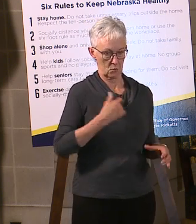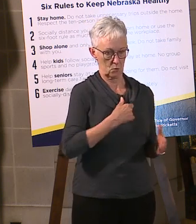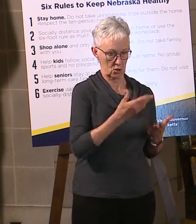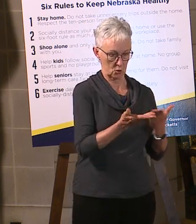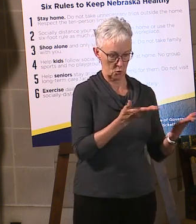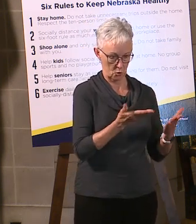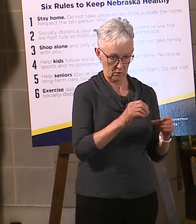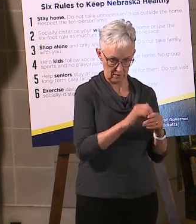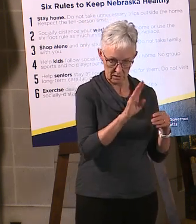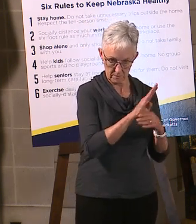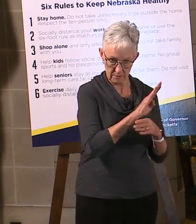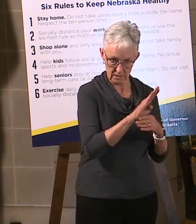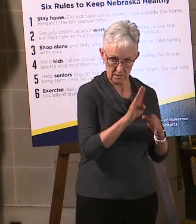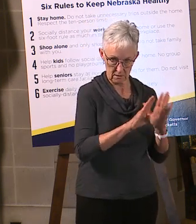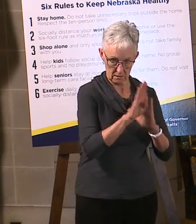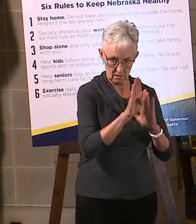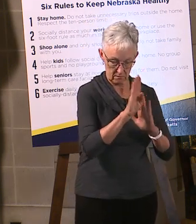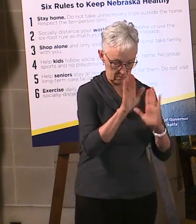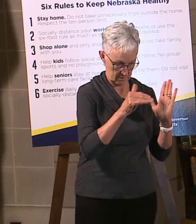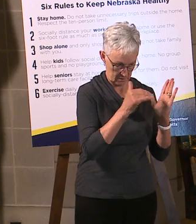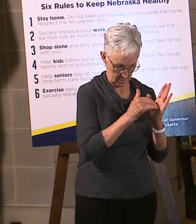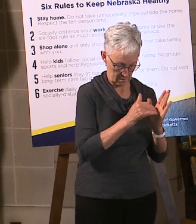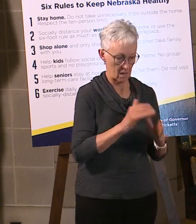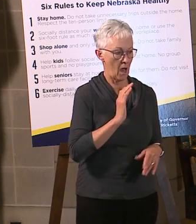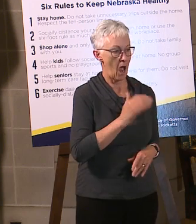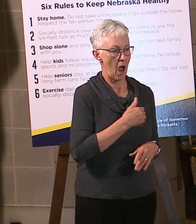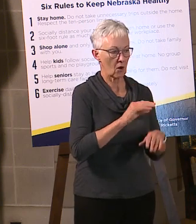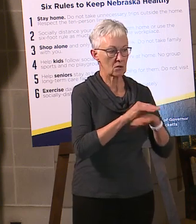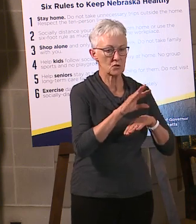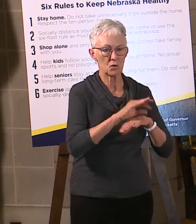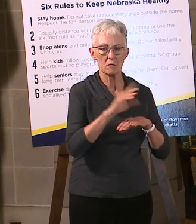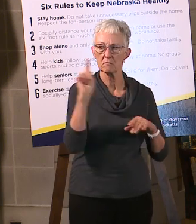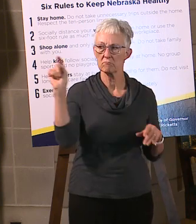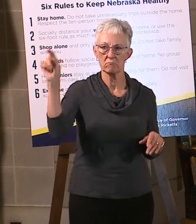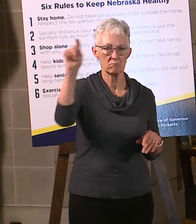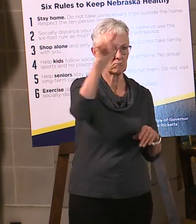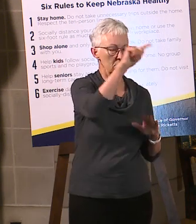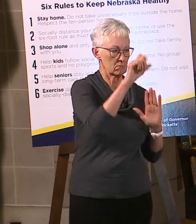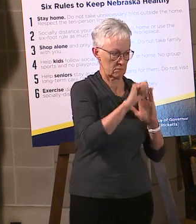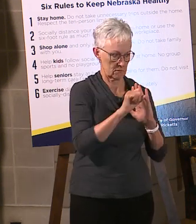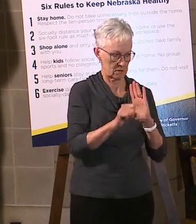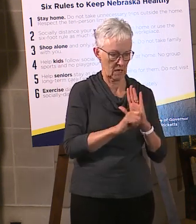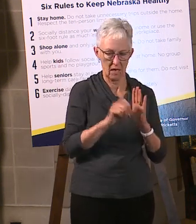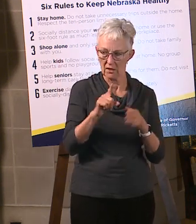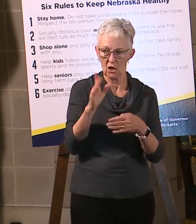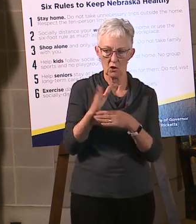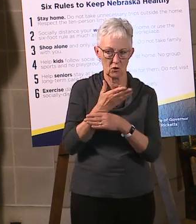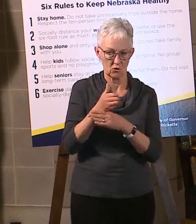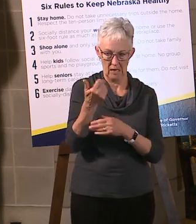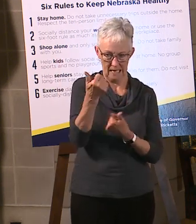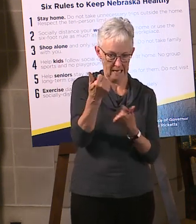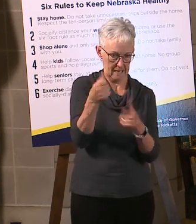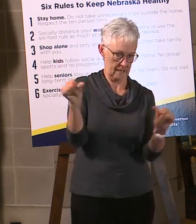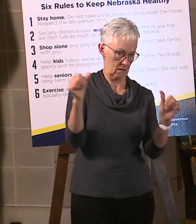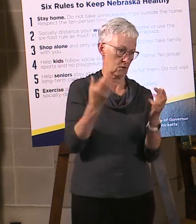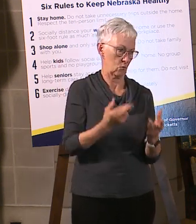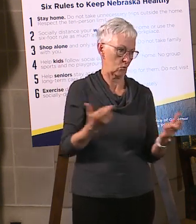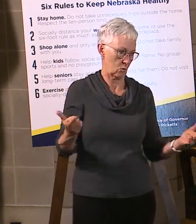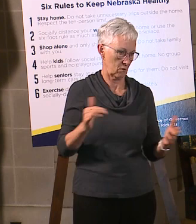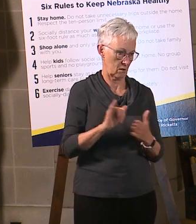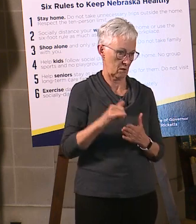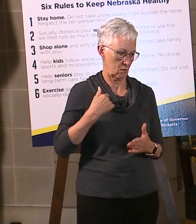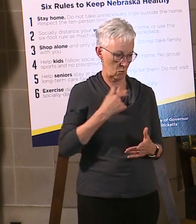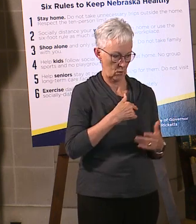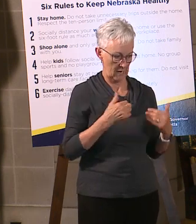Development Center. Our consultants across the state are sharing any and all resources that we are seeing with